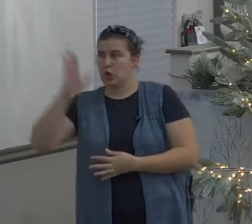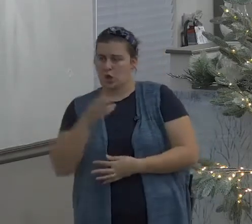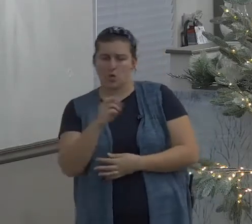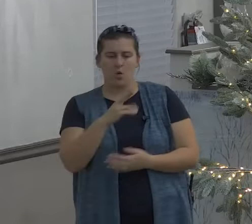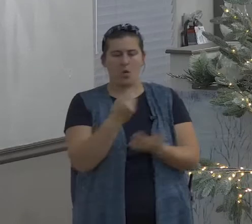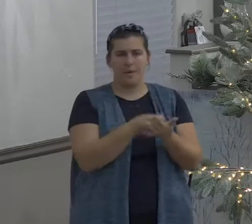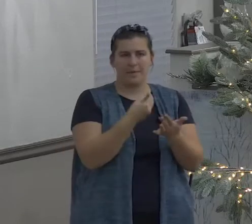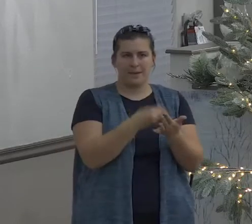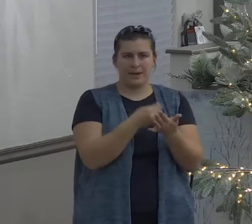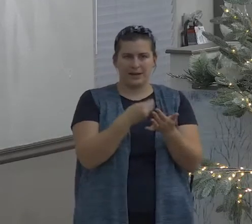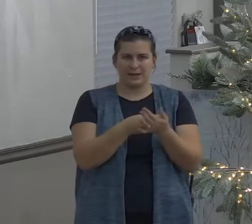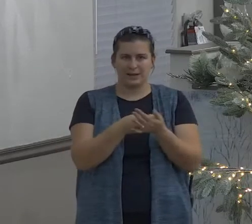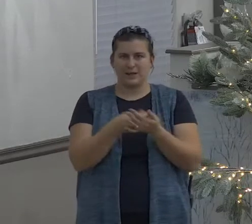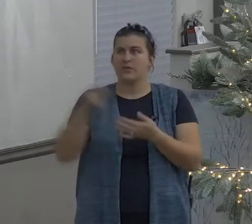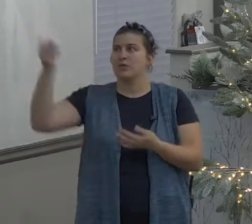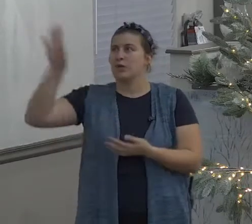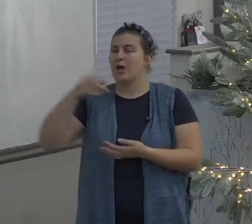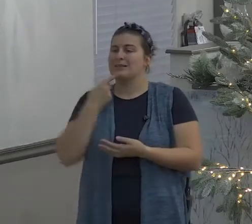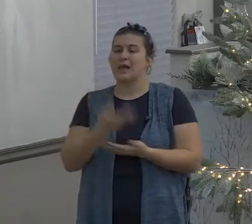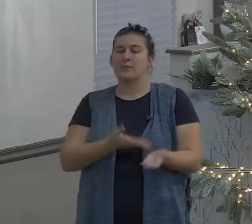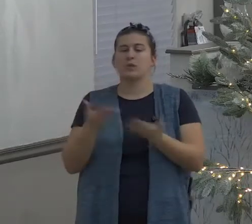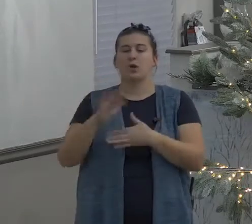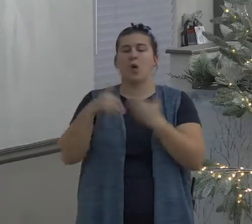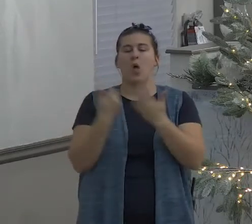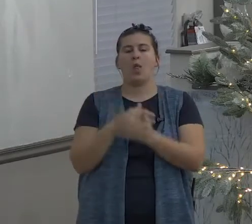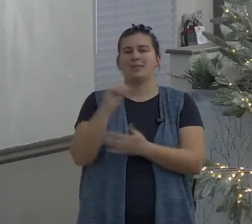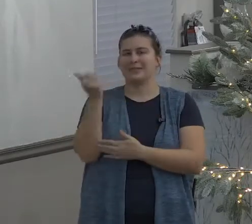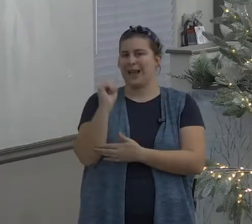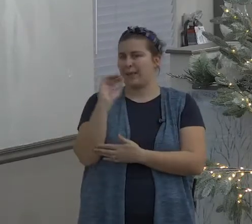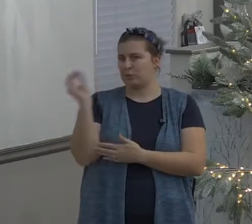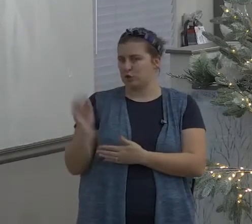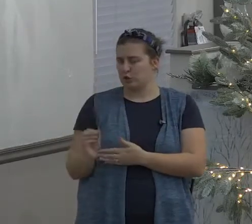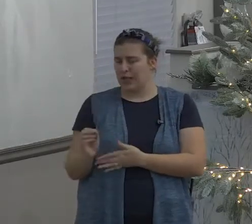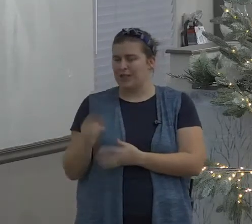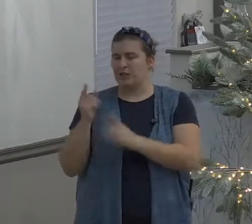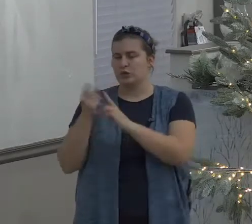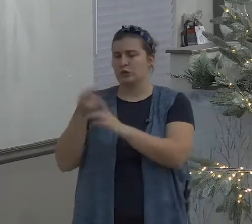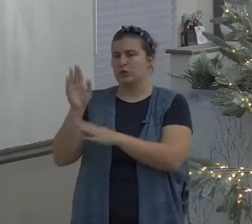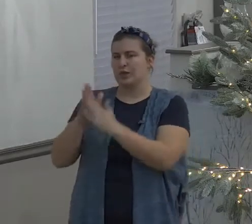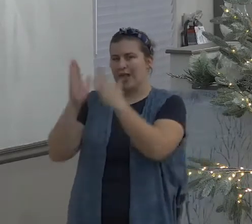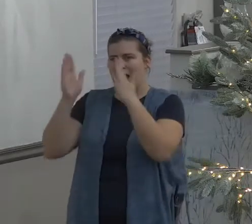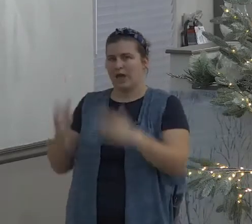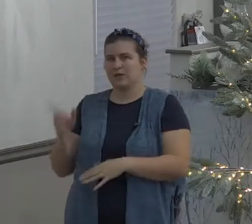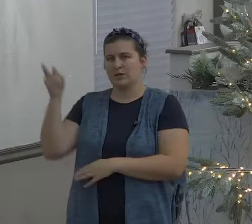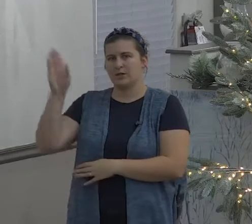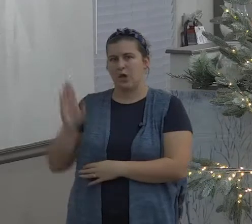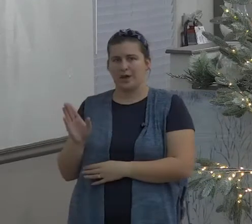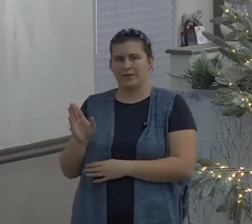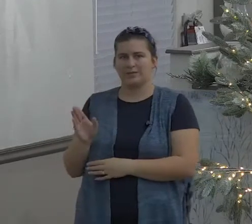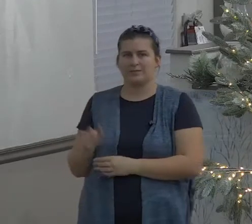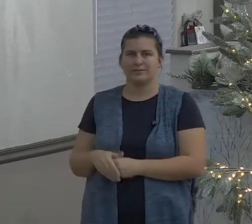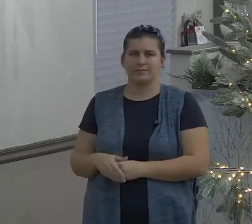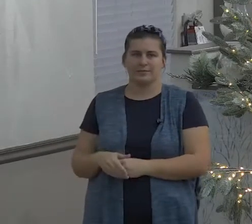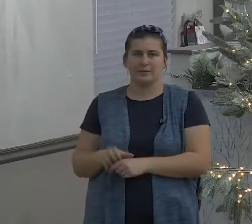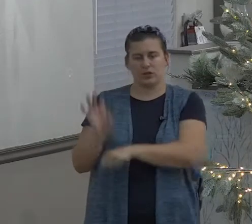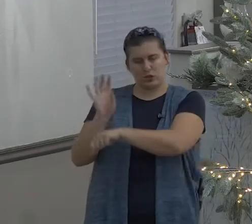and man and many many Christians are going to serve one of those two gods